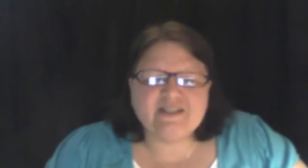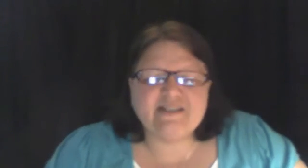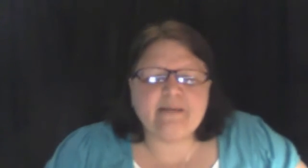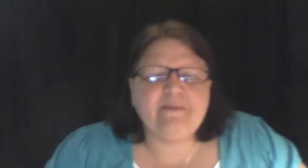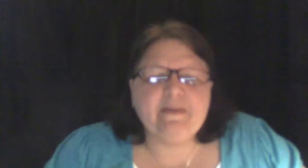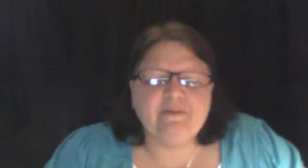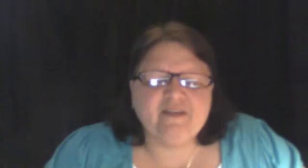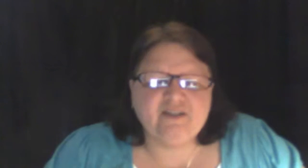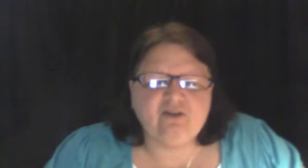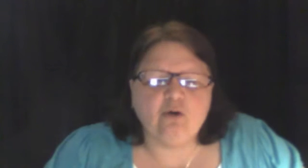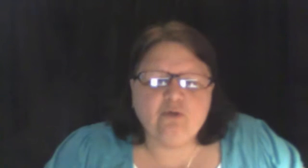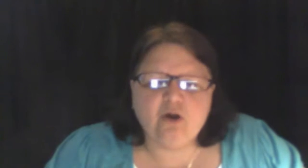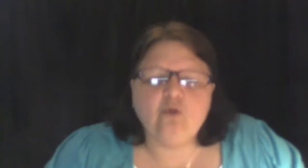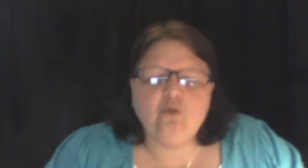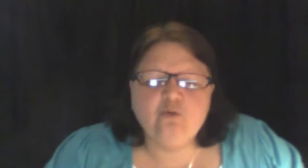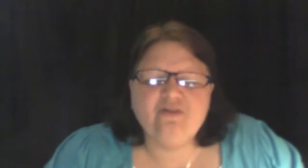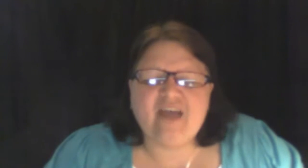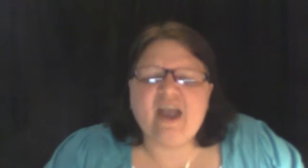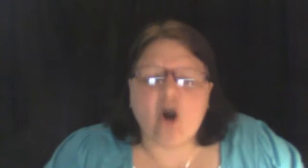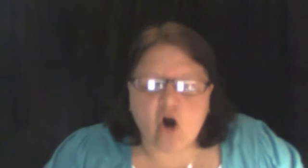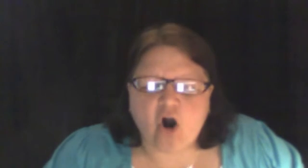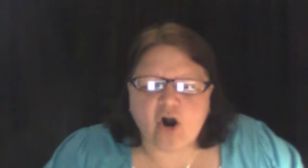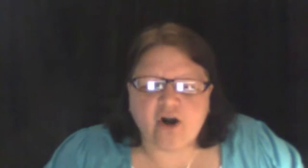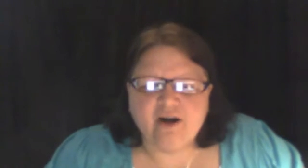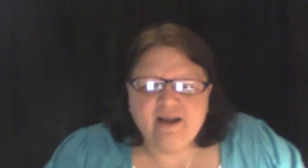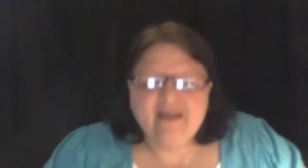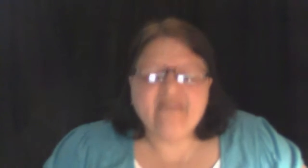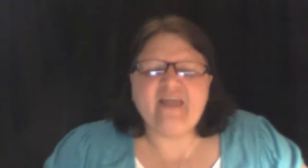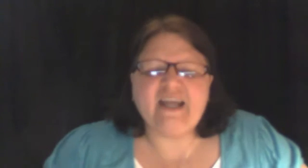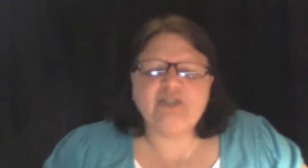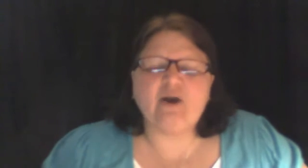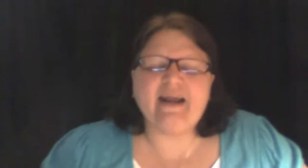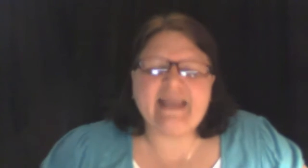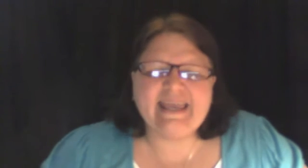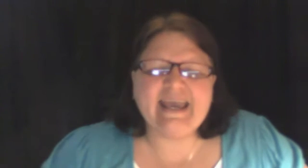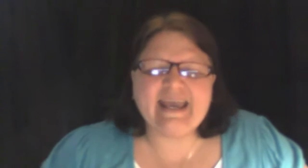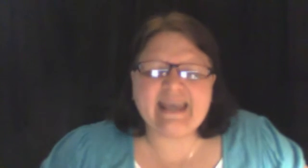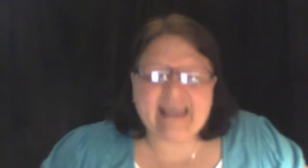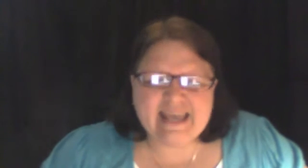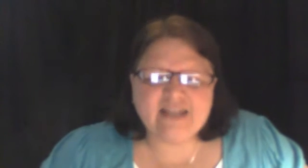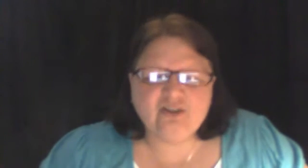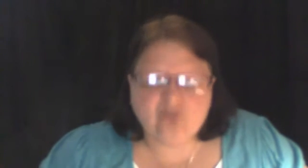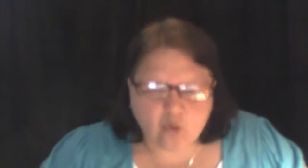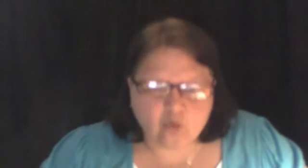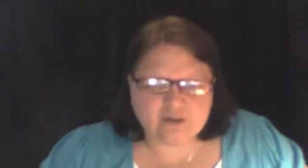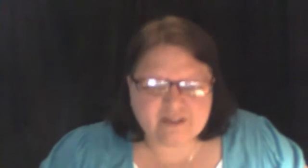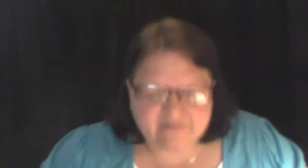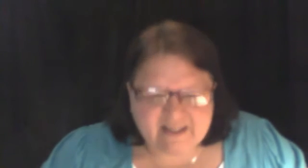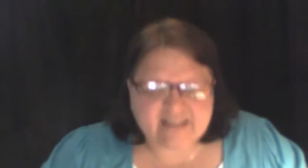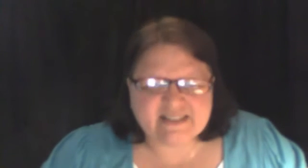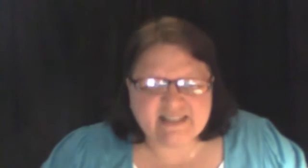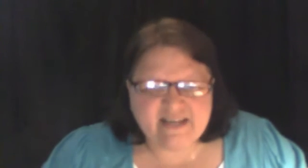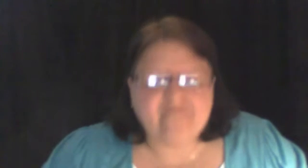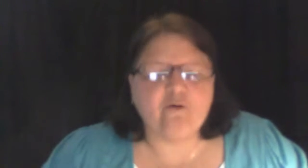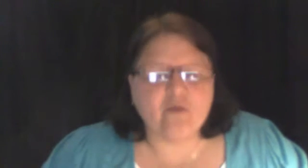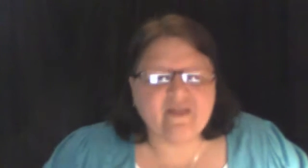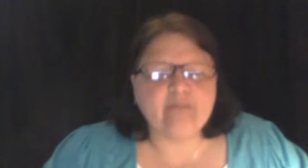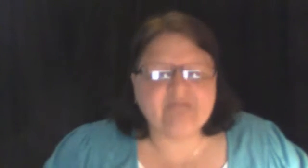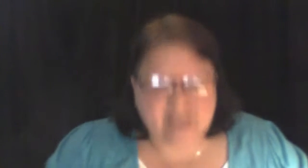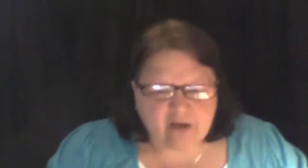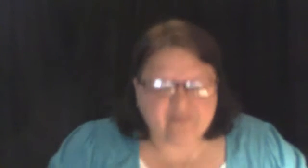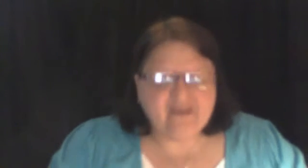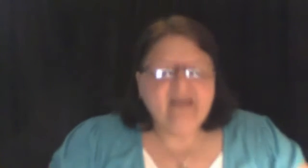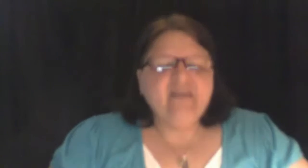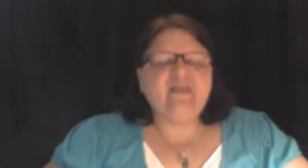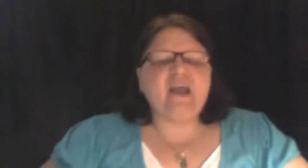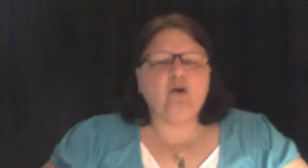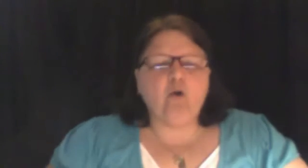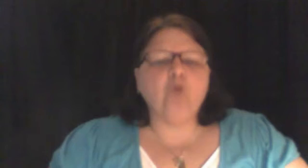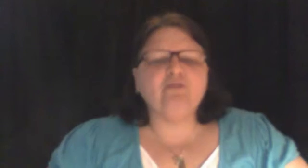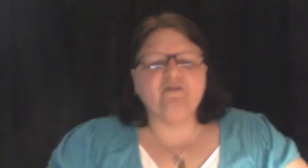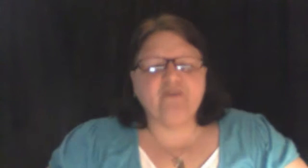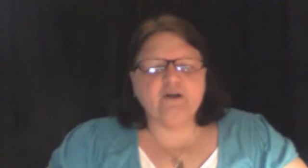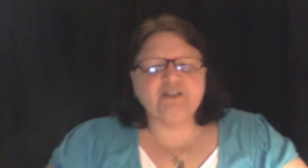is that people that don't know who they are, they try to kick in doors of destiny for themselves. They quote the verse